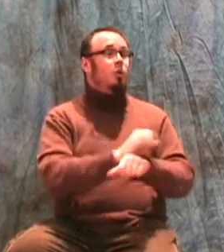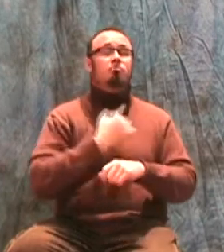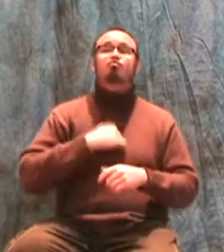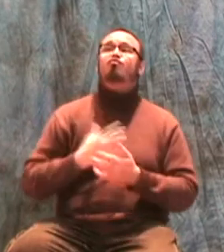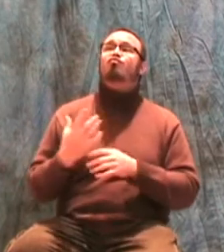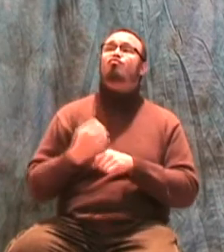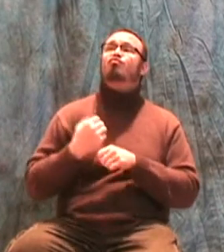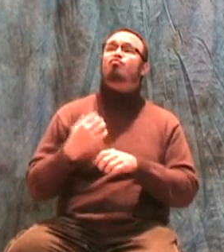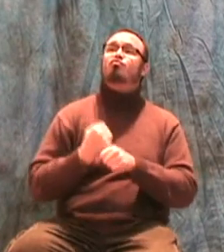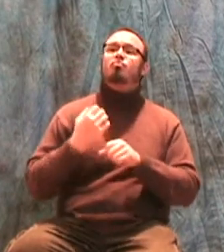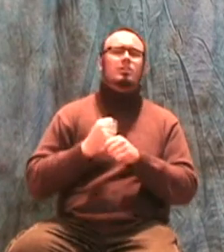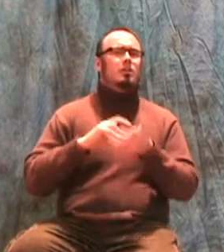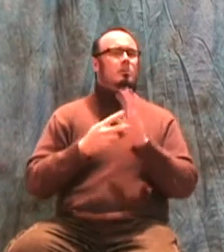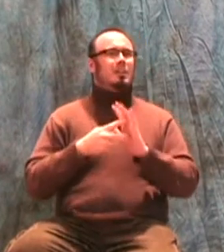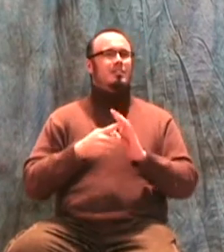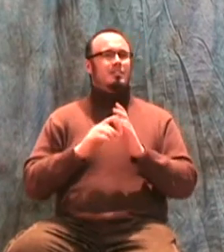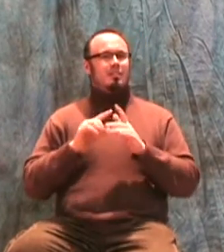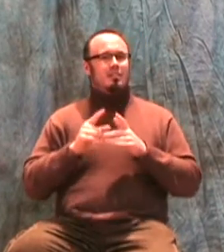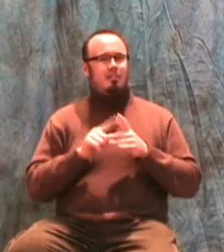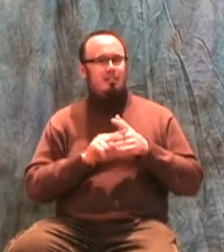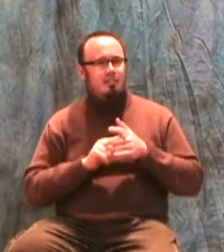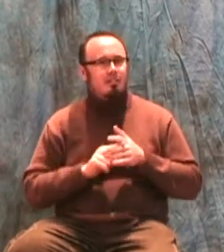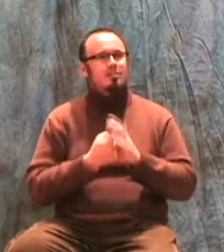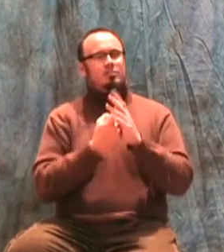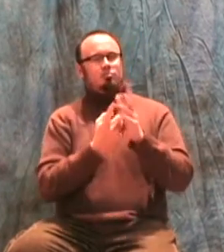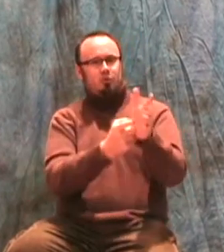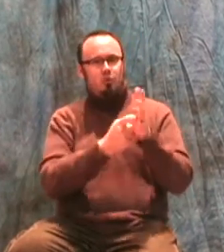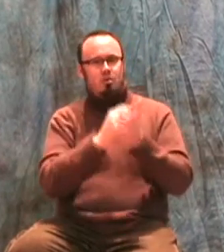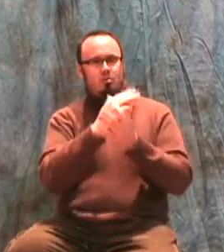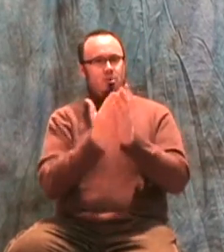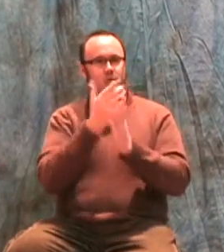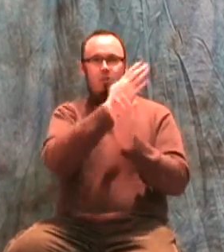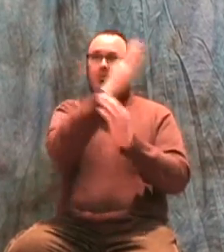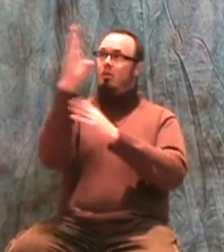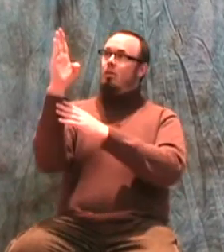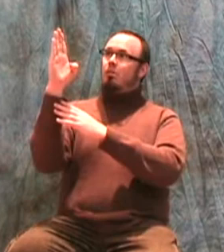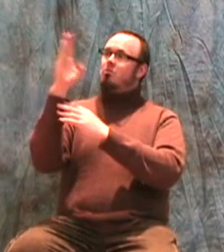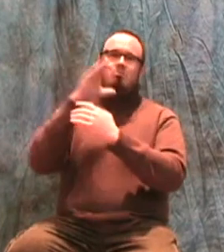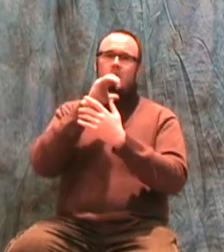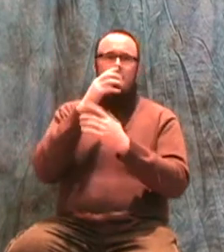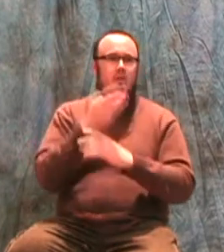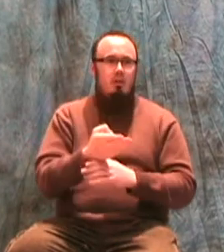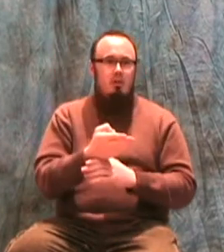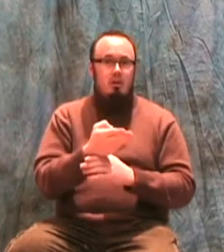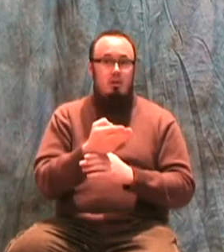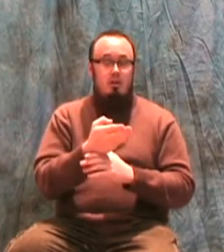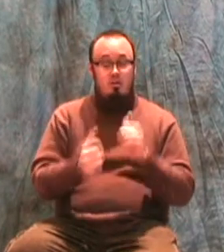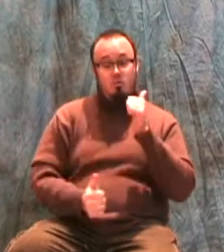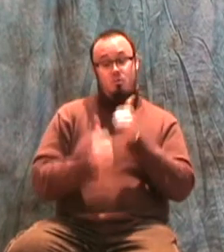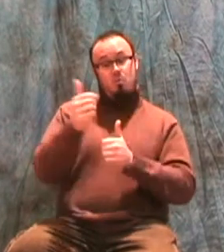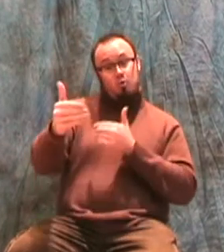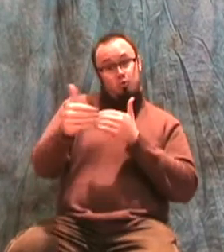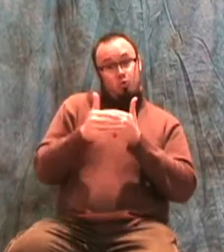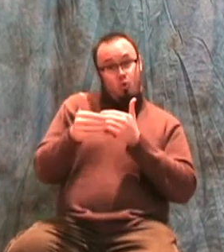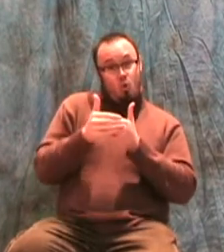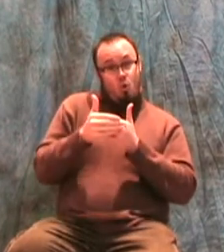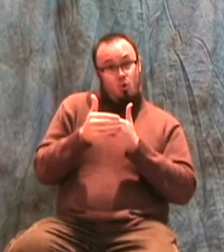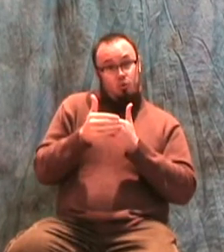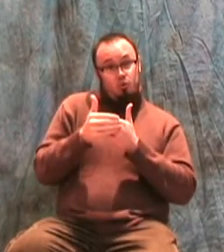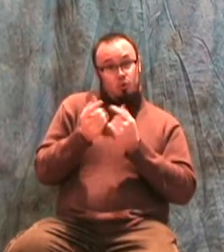that He Himself was not given goodness The closest we can come to this is to earn it